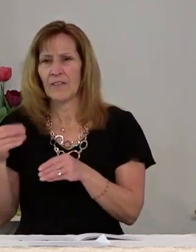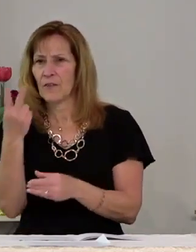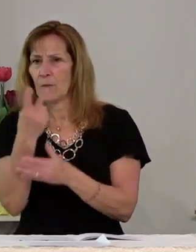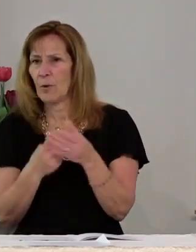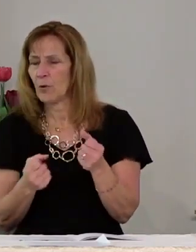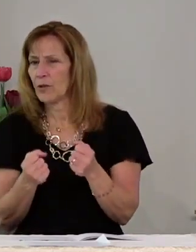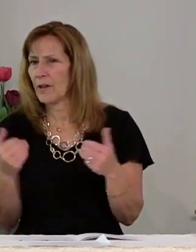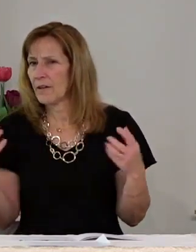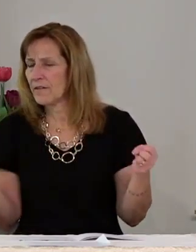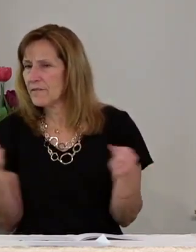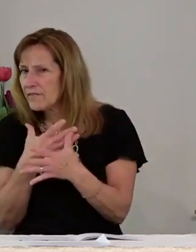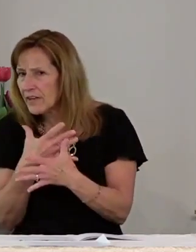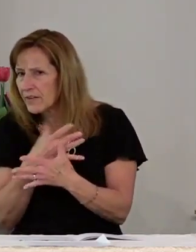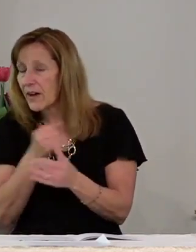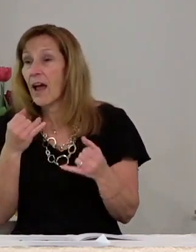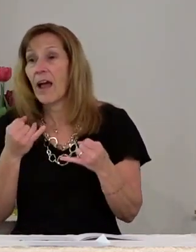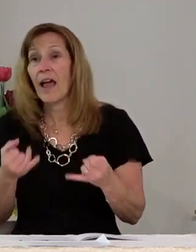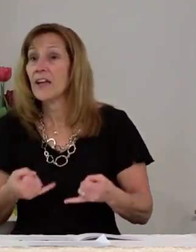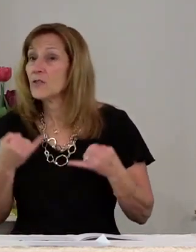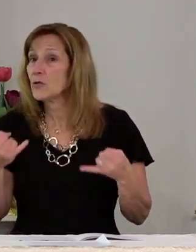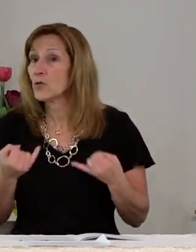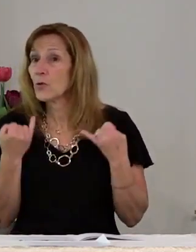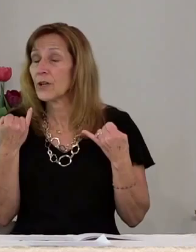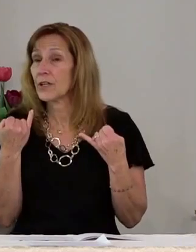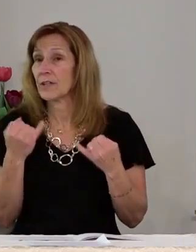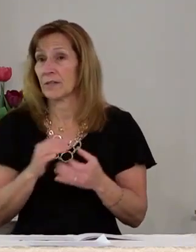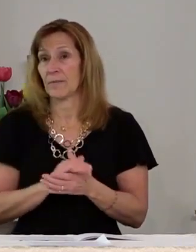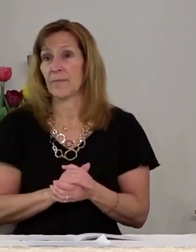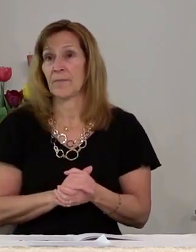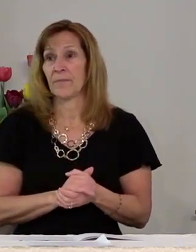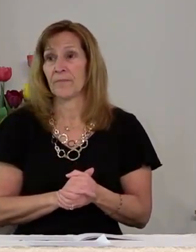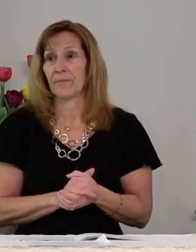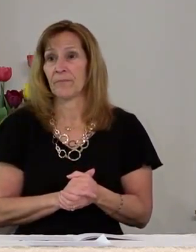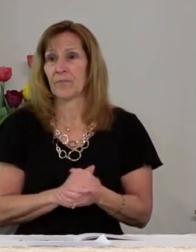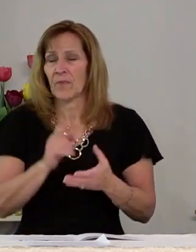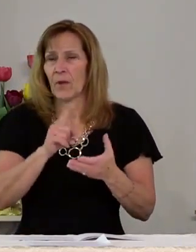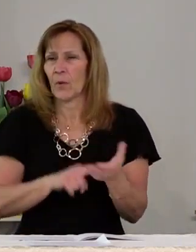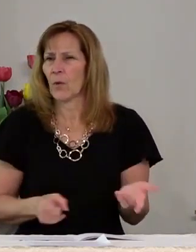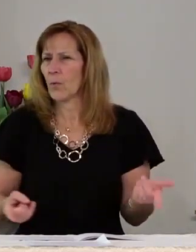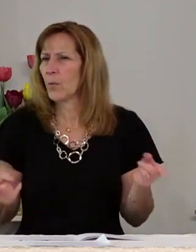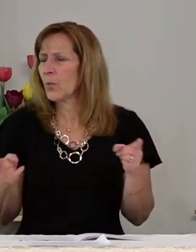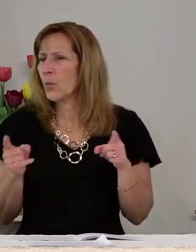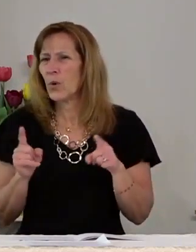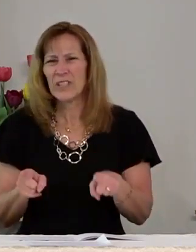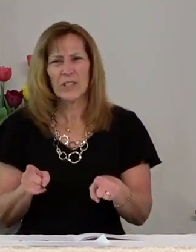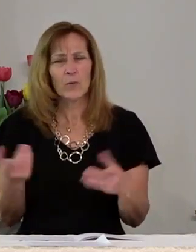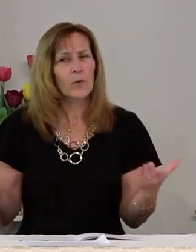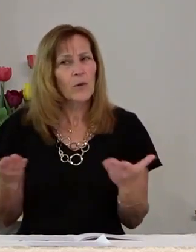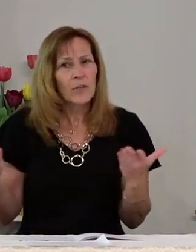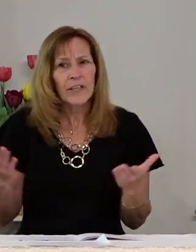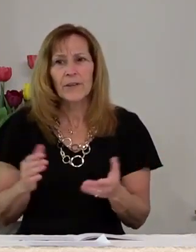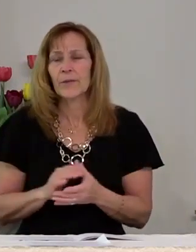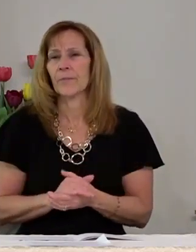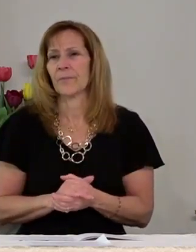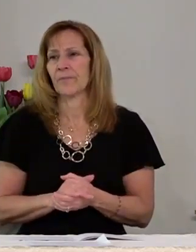both fear and joy. What's going on here?